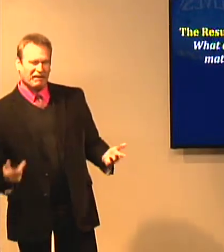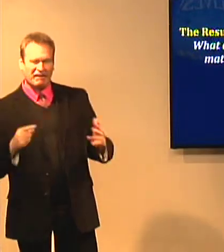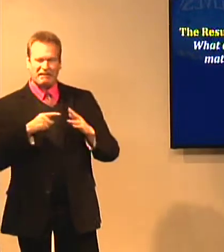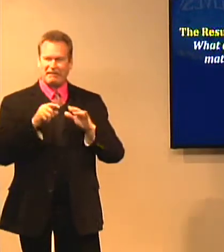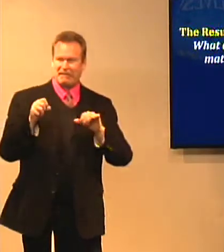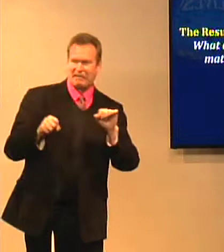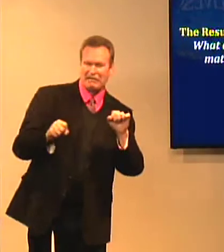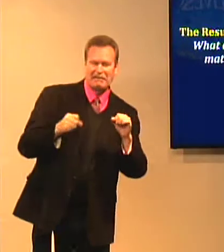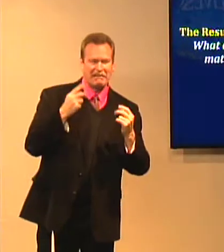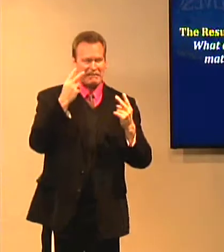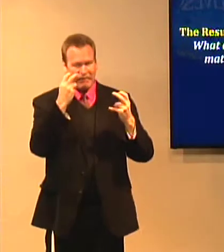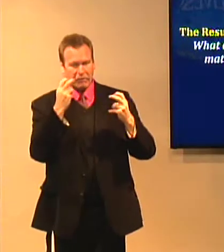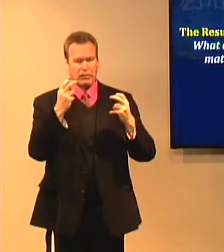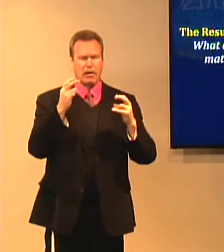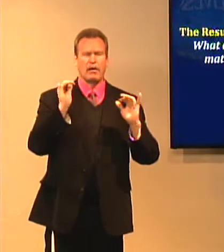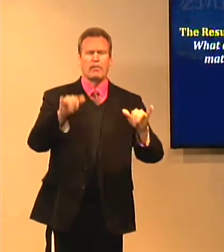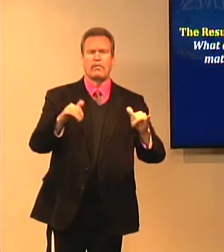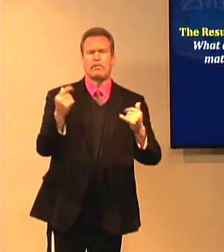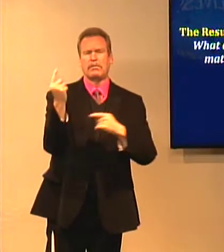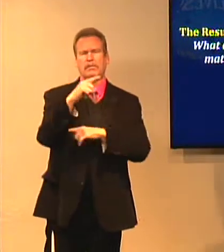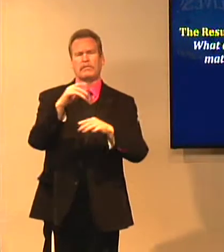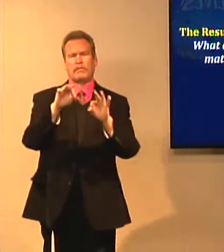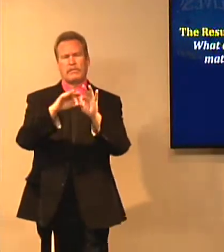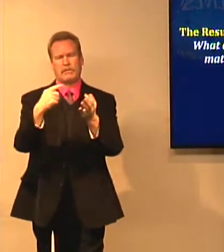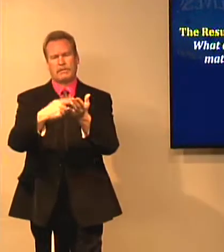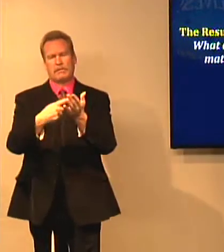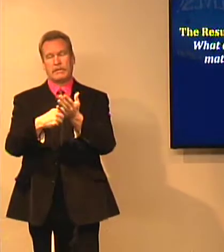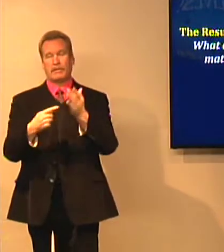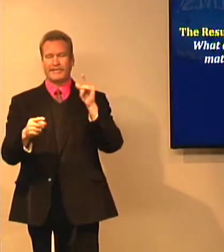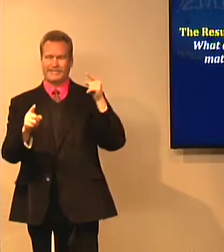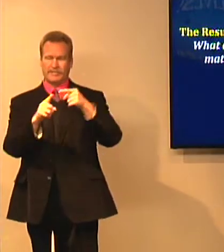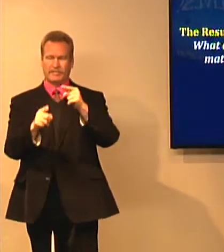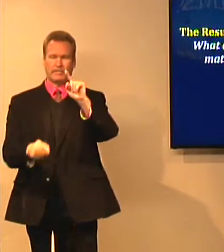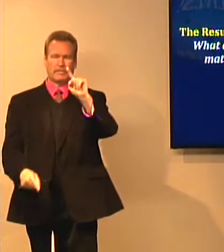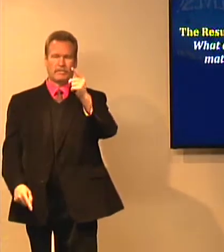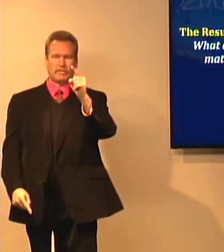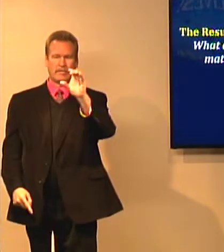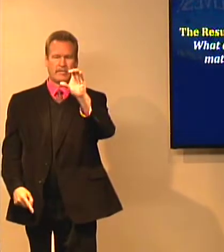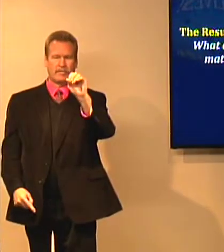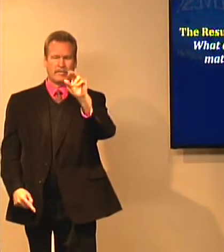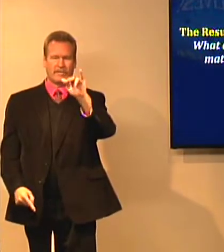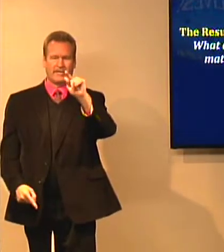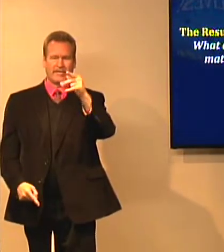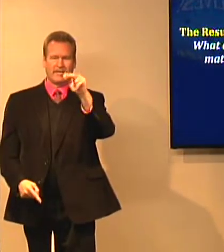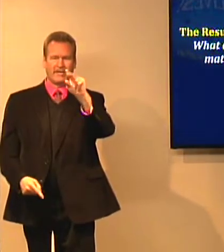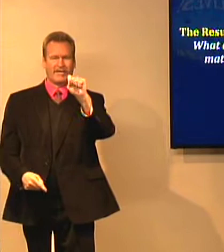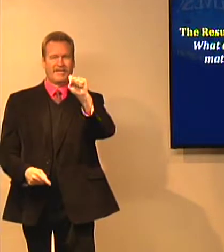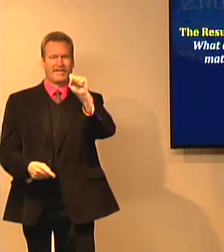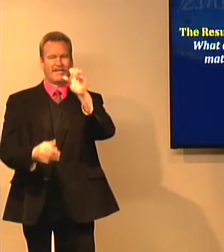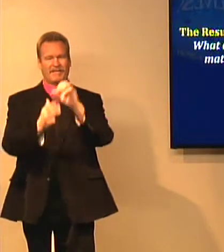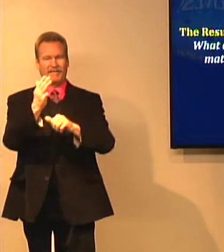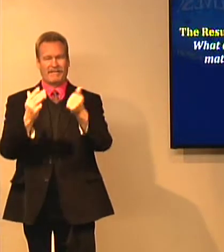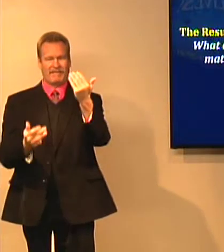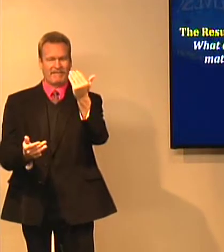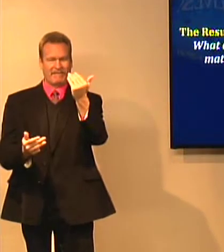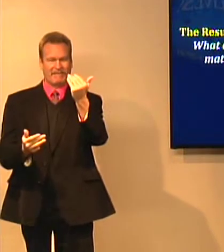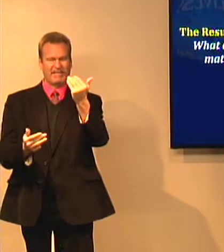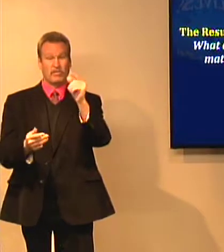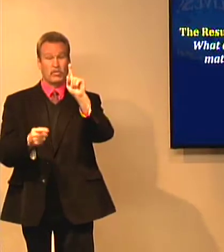because we don't see it every day, people are often skeptical of it. But we are going to be focusing on 1 Corinthians chapter